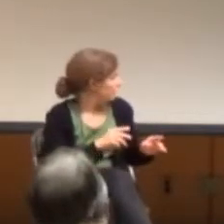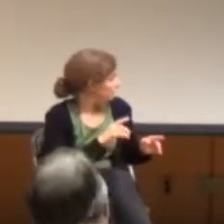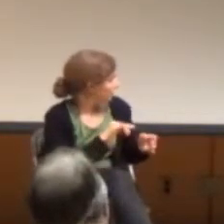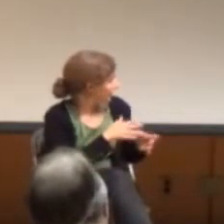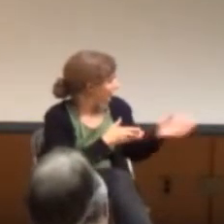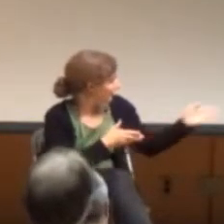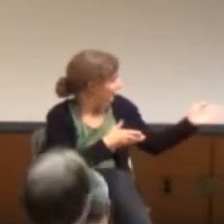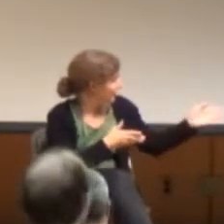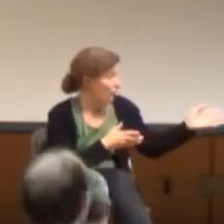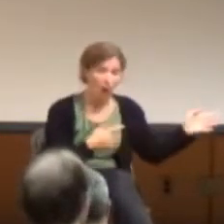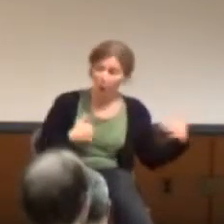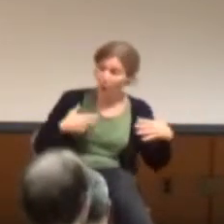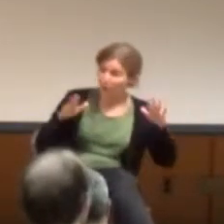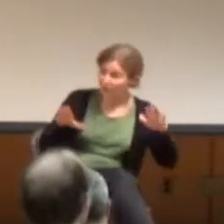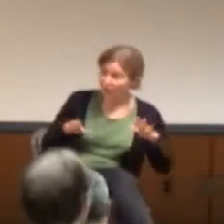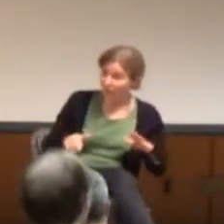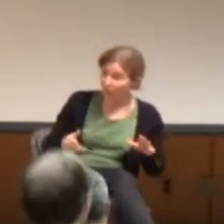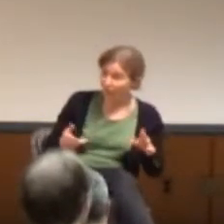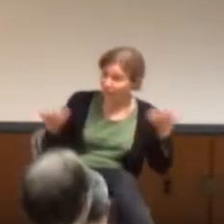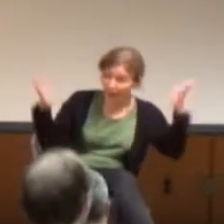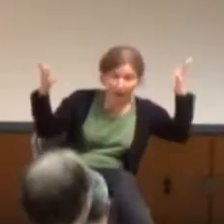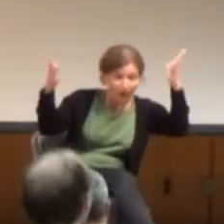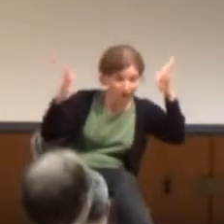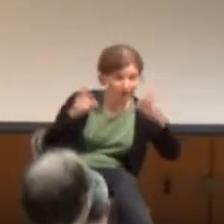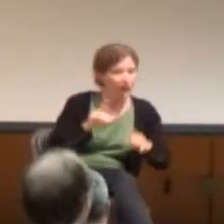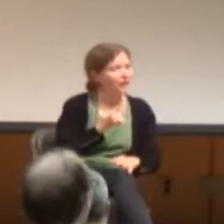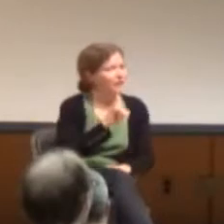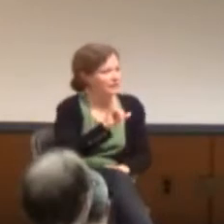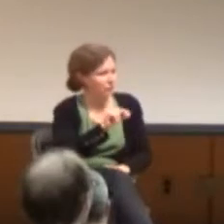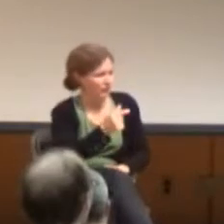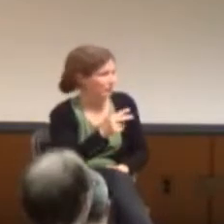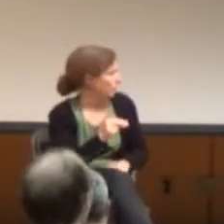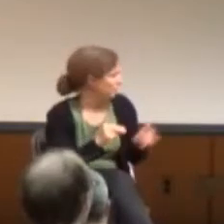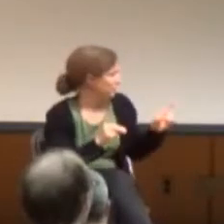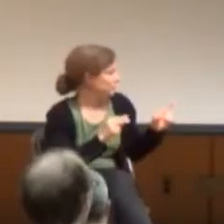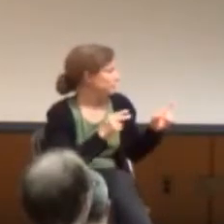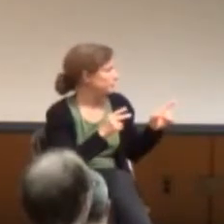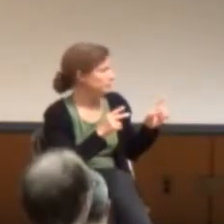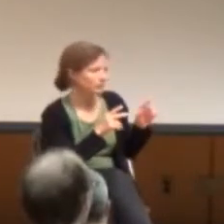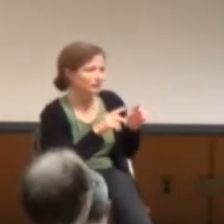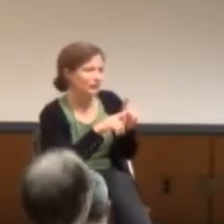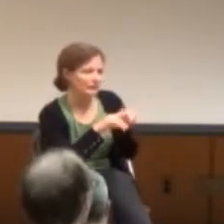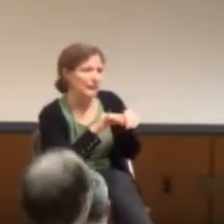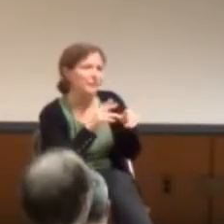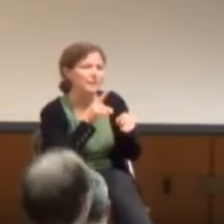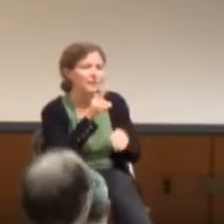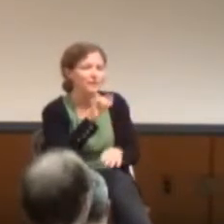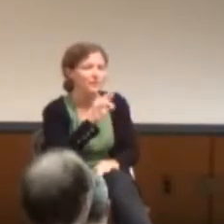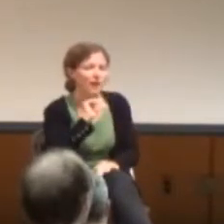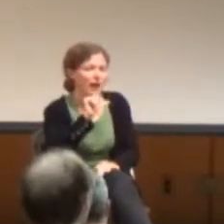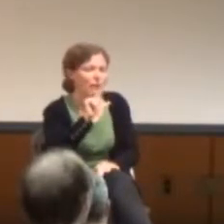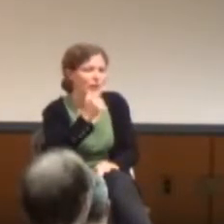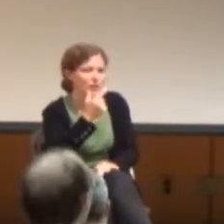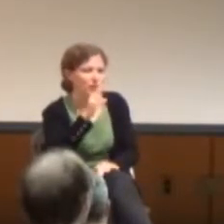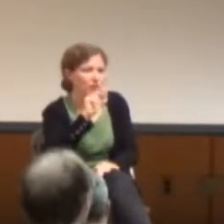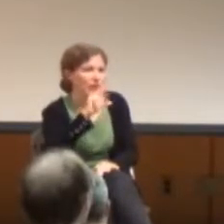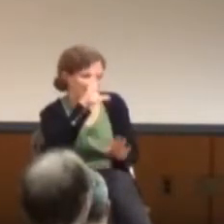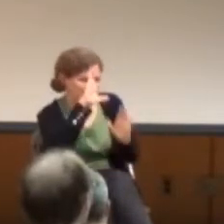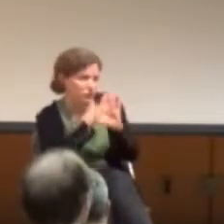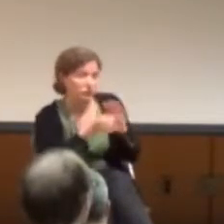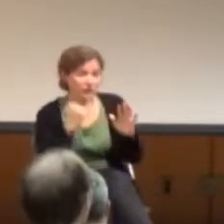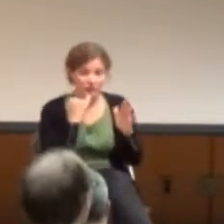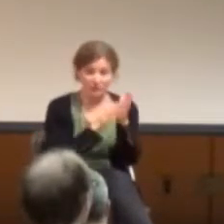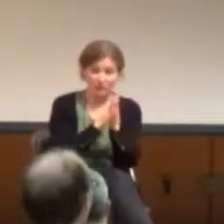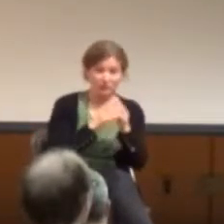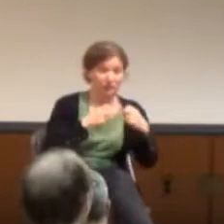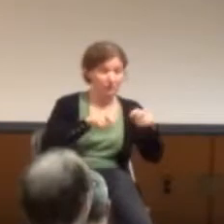Yeah, basically. Oh, wonderful! Okay, so we are. Well, Instagram, right? And you're creating these file graphics. Okay, so, if someone wants